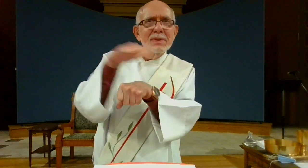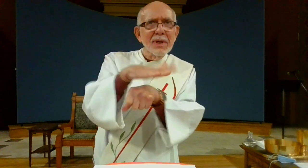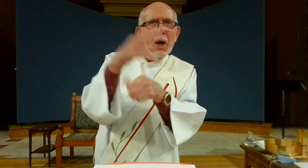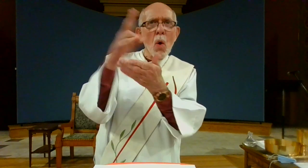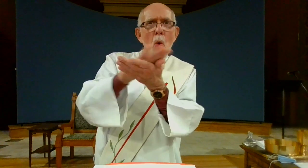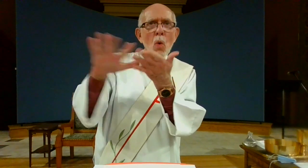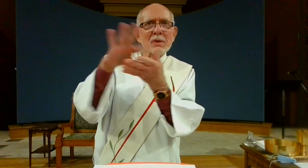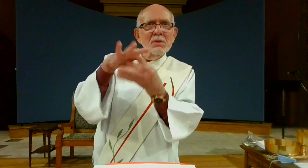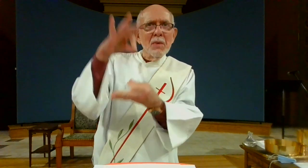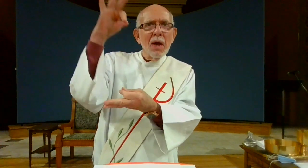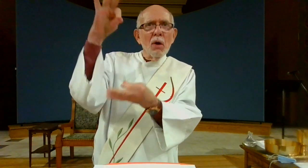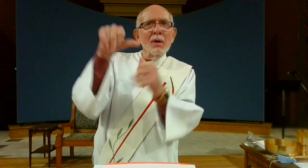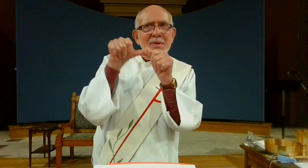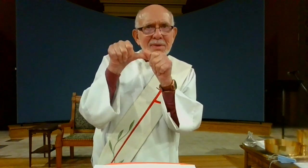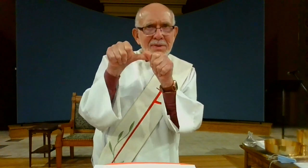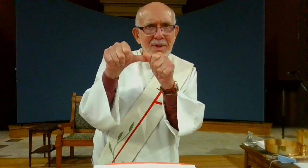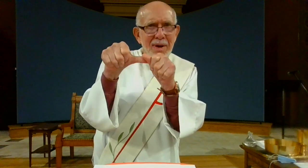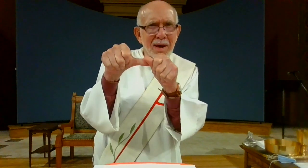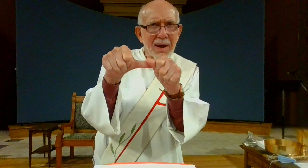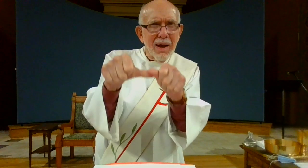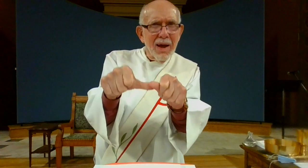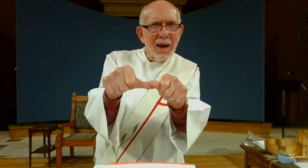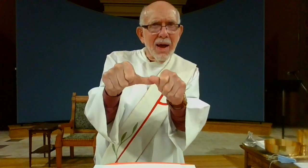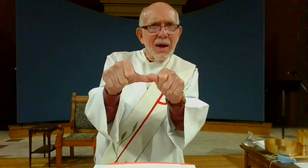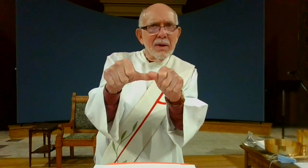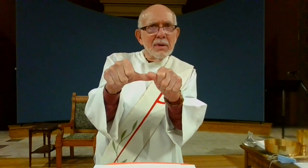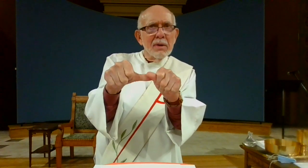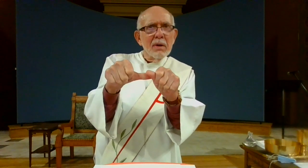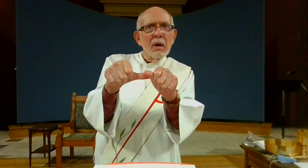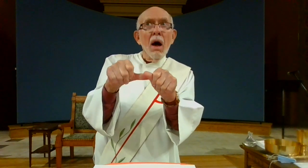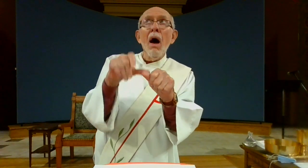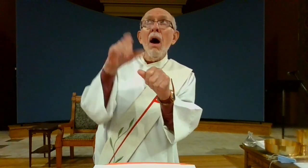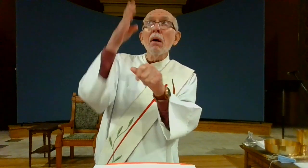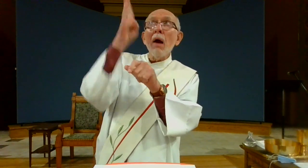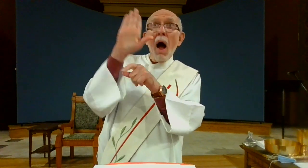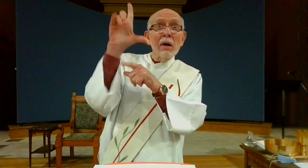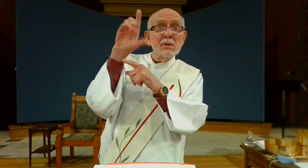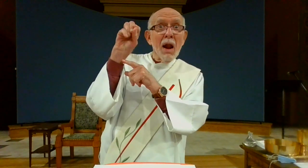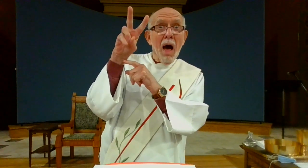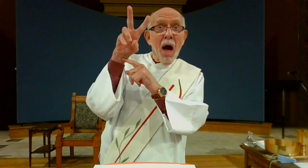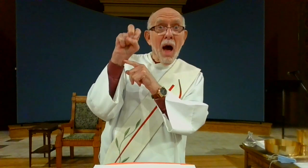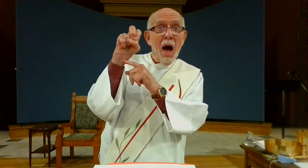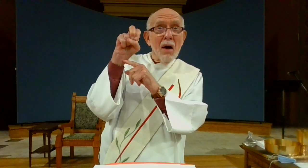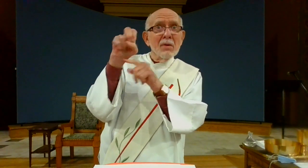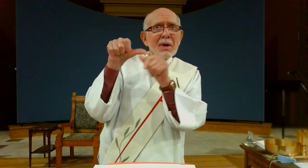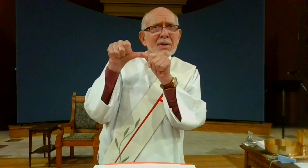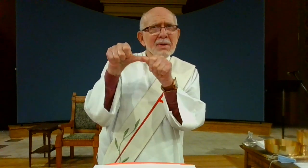He promised to send the Holy Spirit to continue to be with us God's love